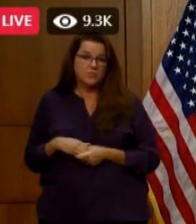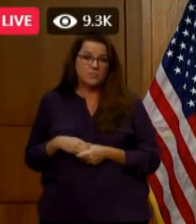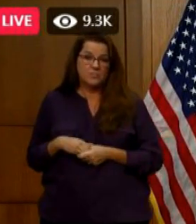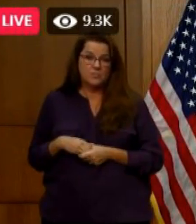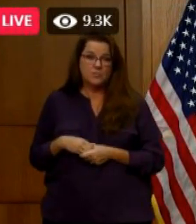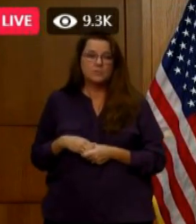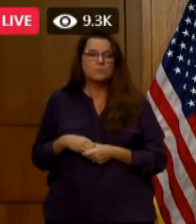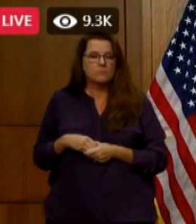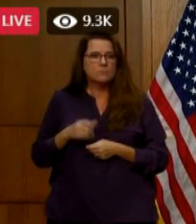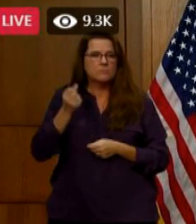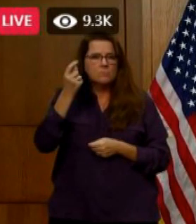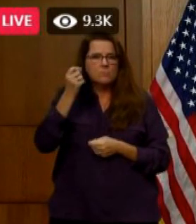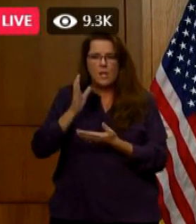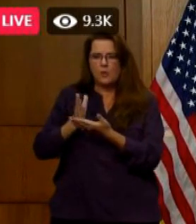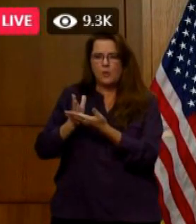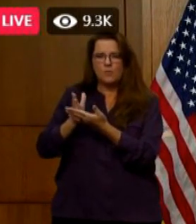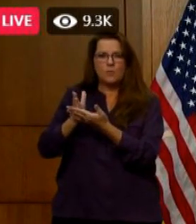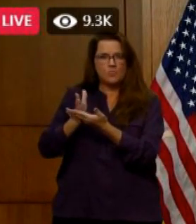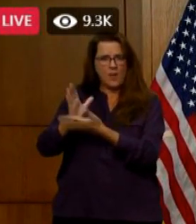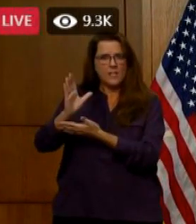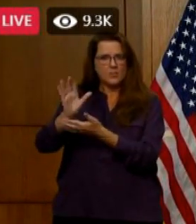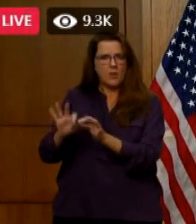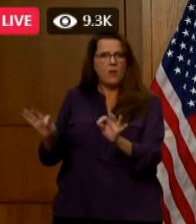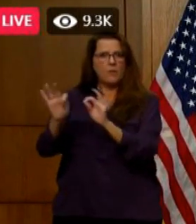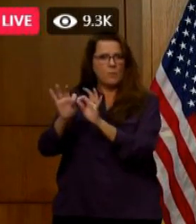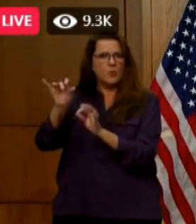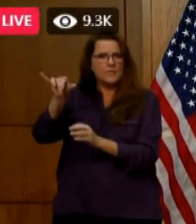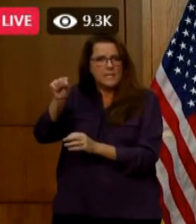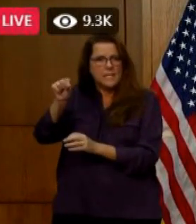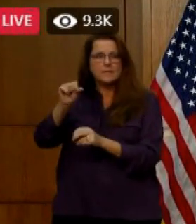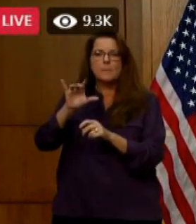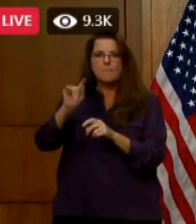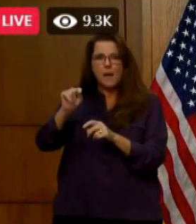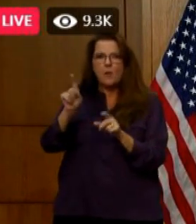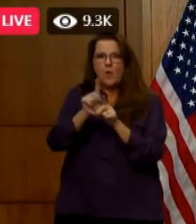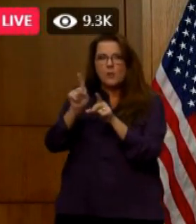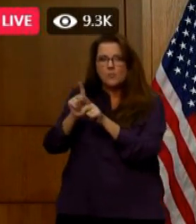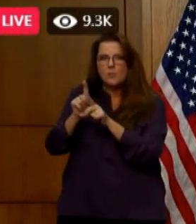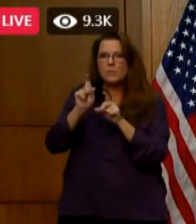but we also need to emphasize responsibility.